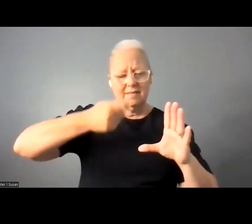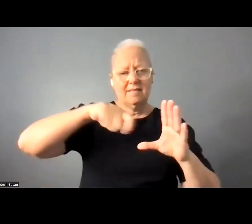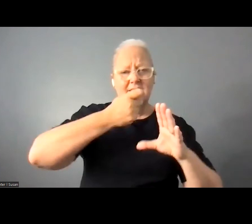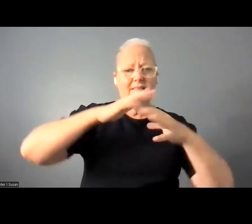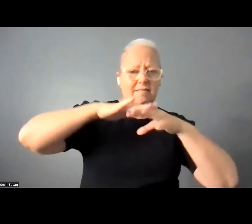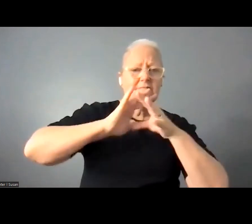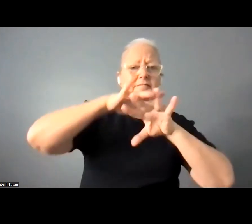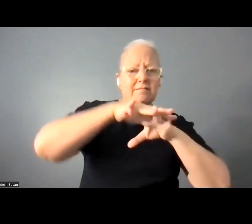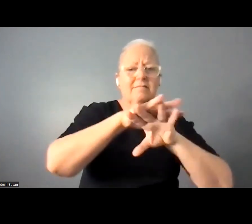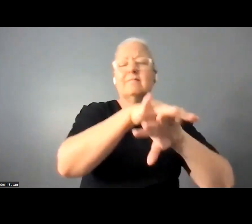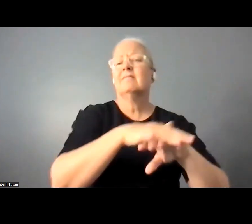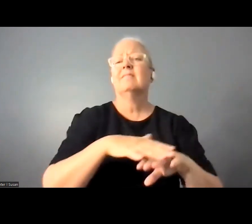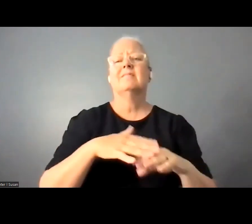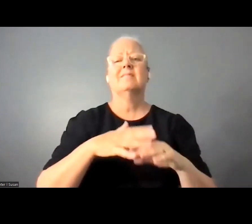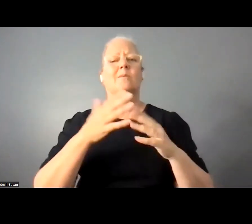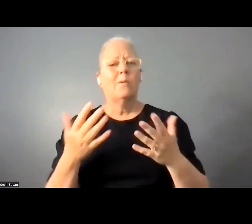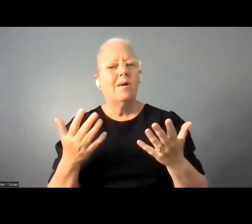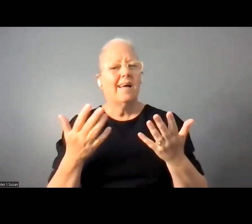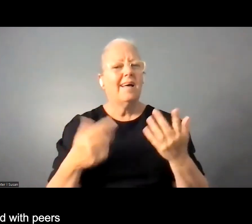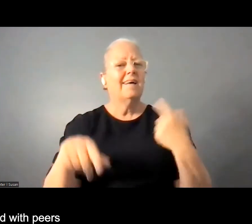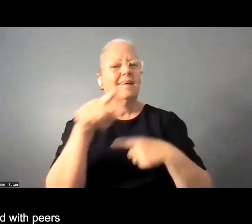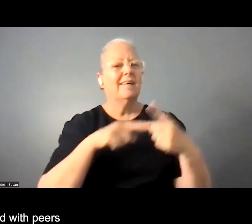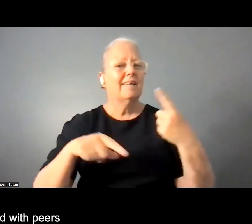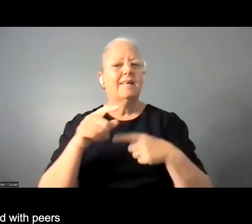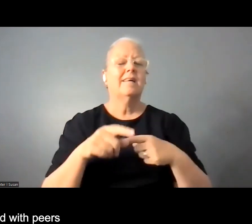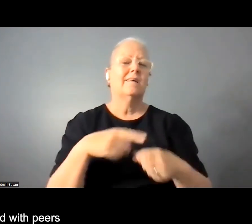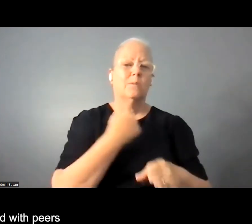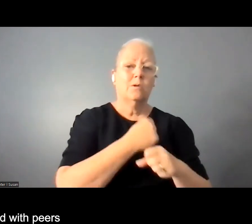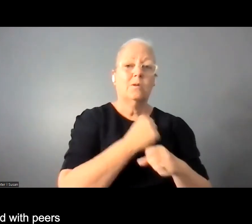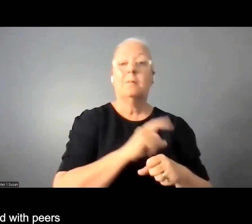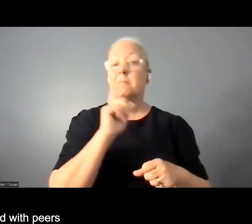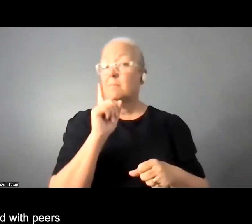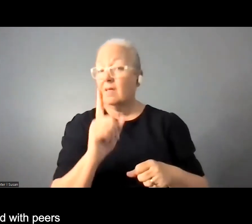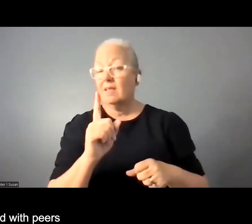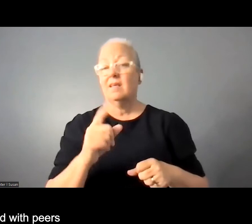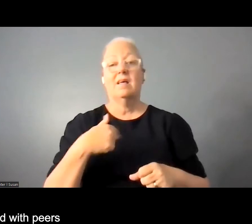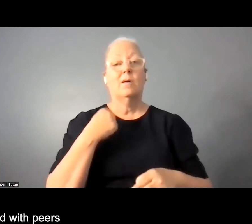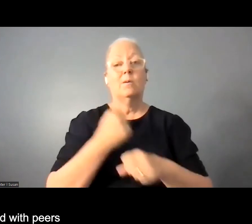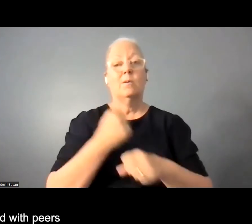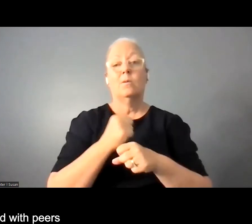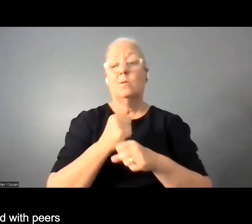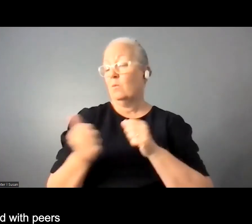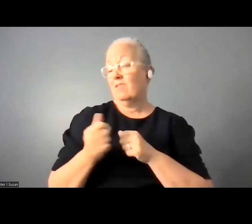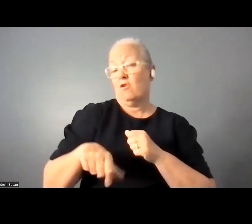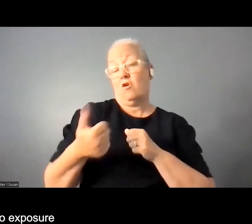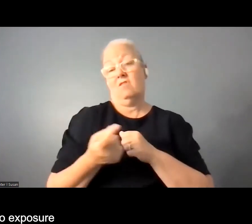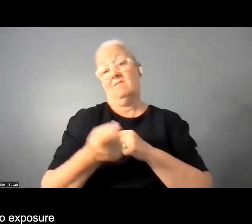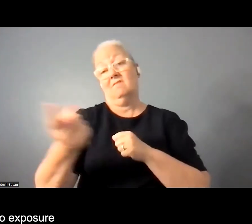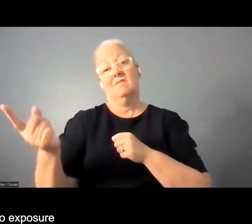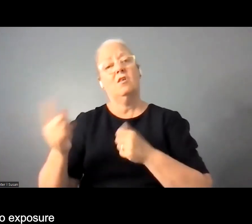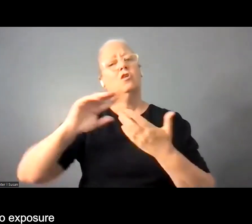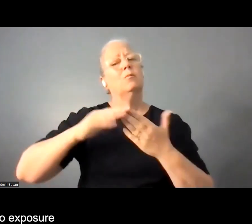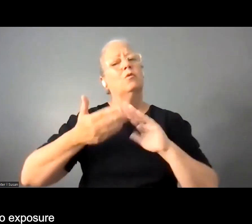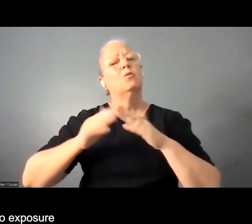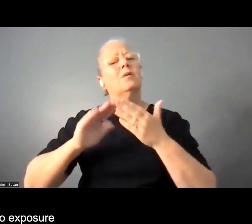you know vicar work things like that but often when i have worked with my peers with disabilities at the community level there